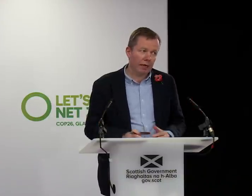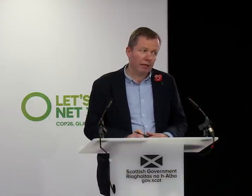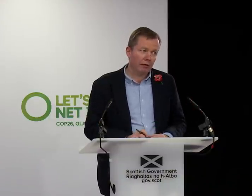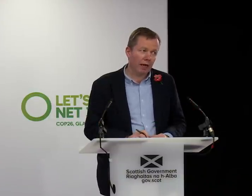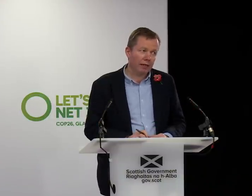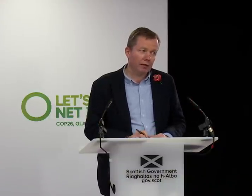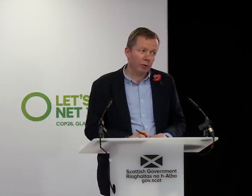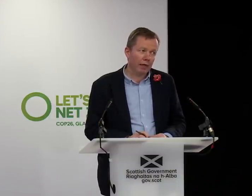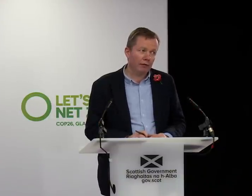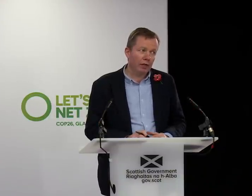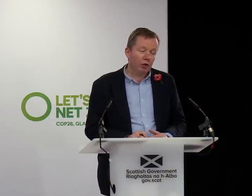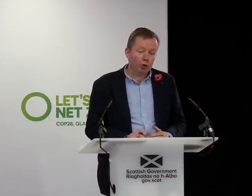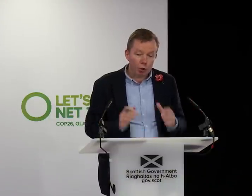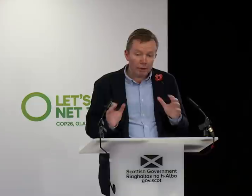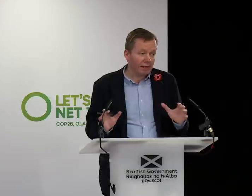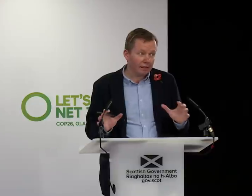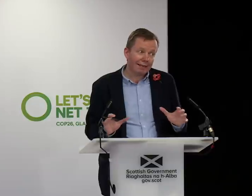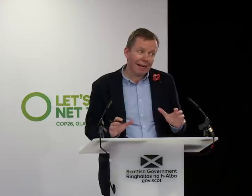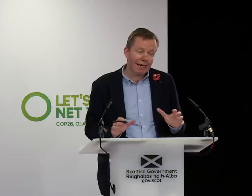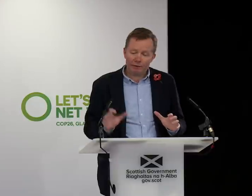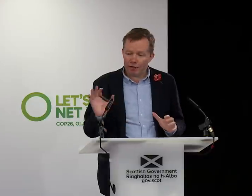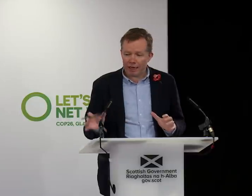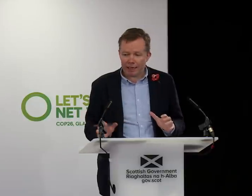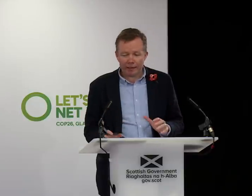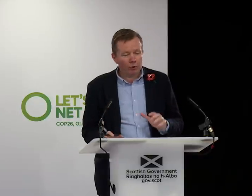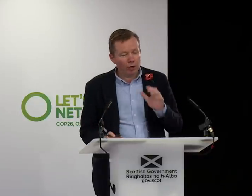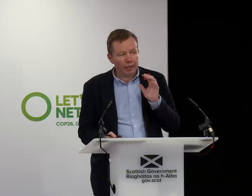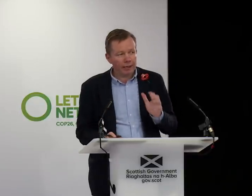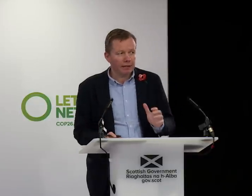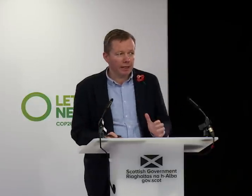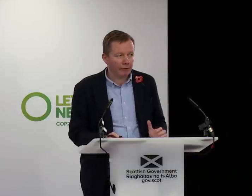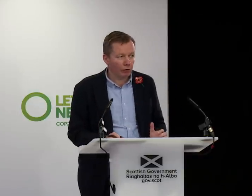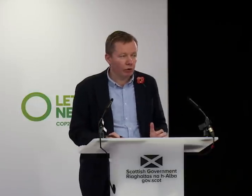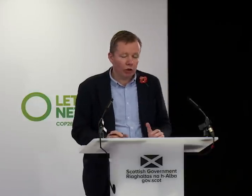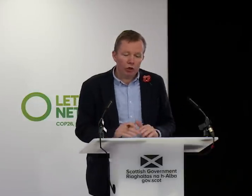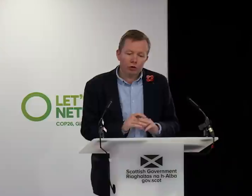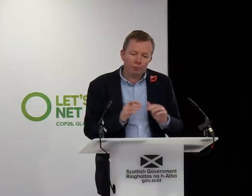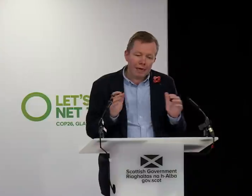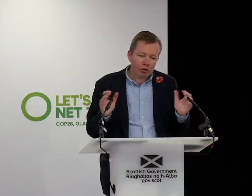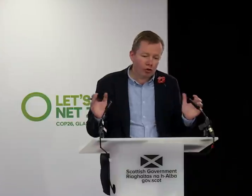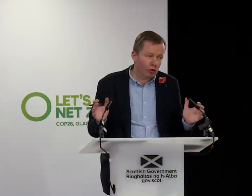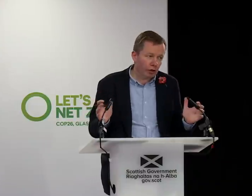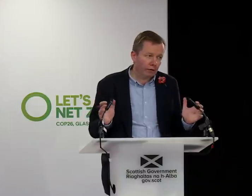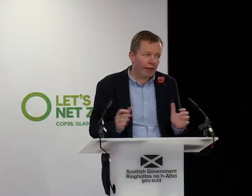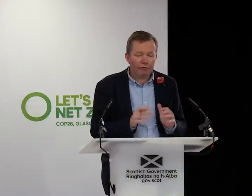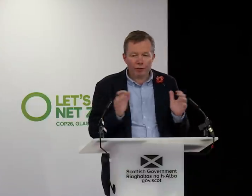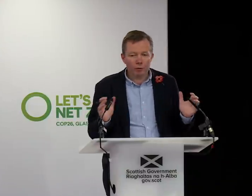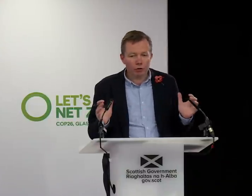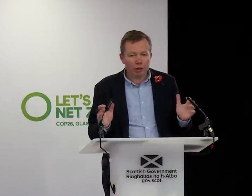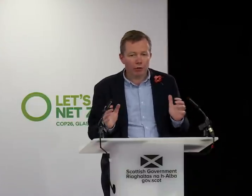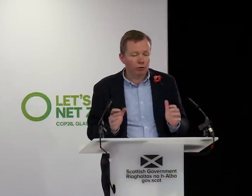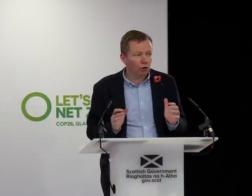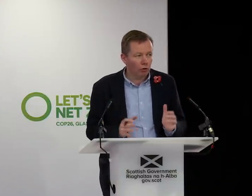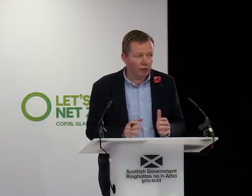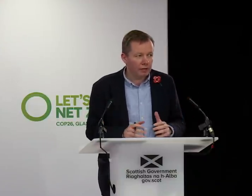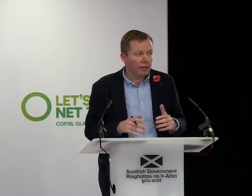that might arise. We have two meetings a day, very early in the morning and in the afternoon, to make sure that everything we're